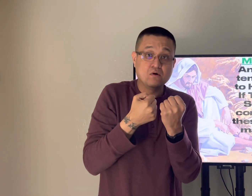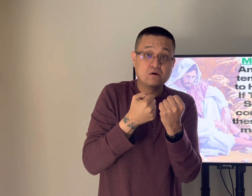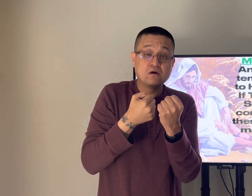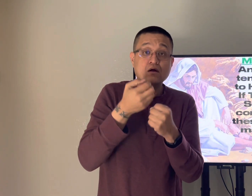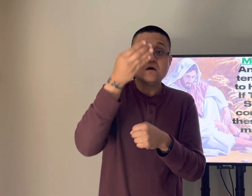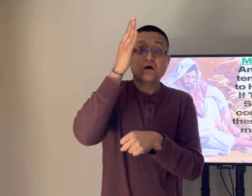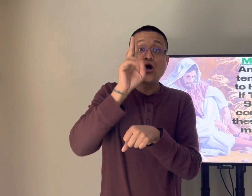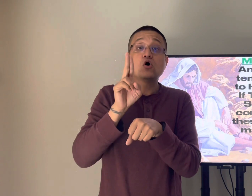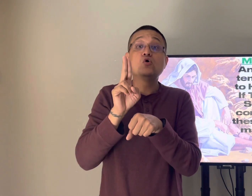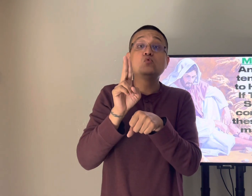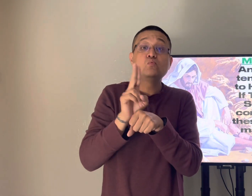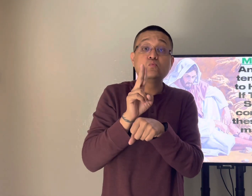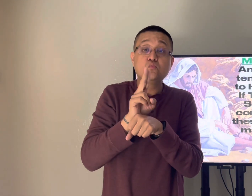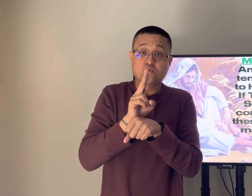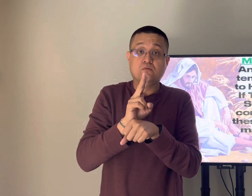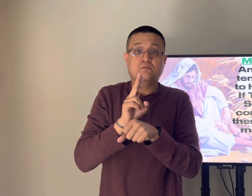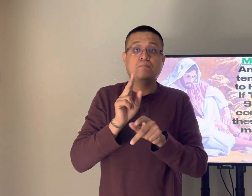bread see the devil knew that god has power